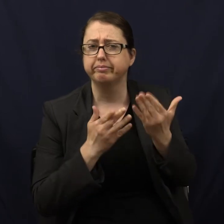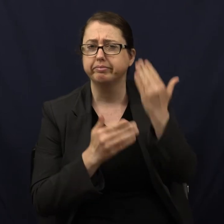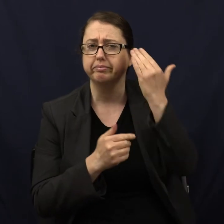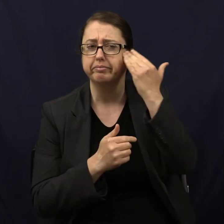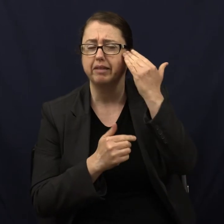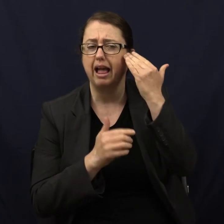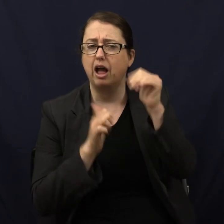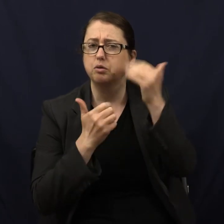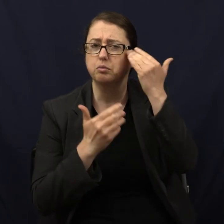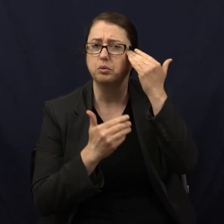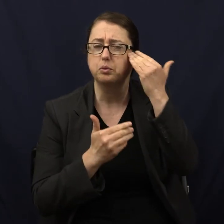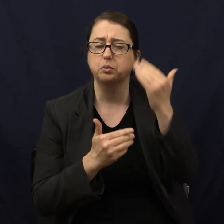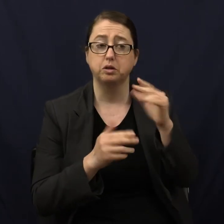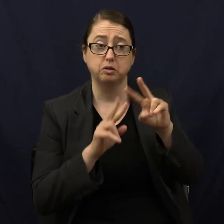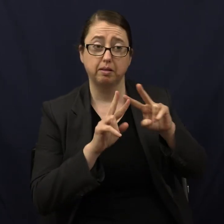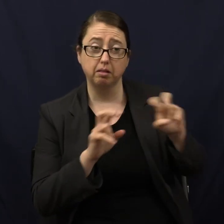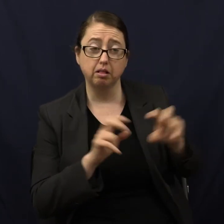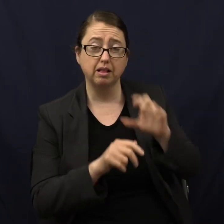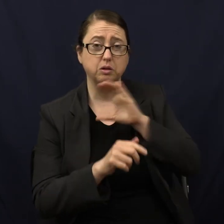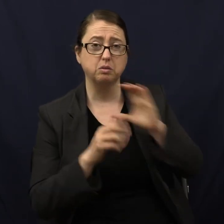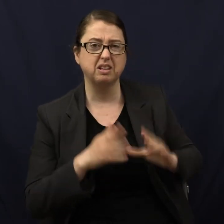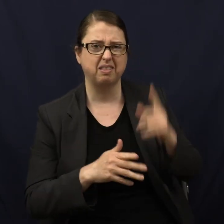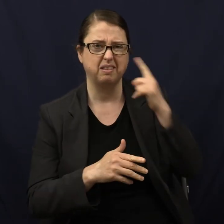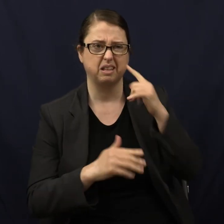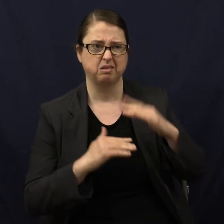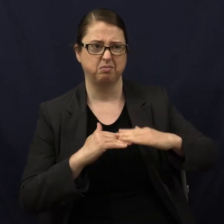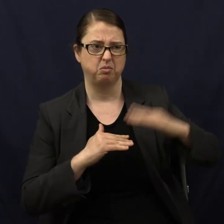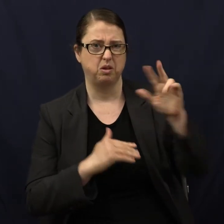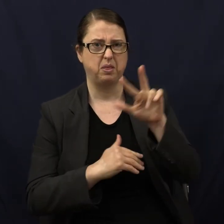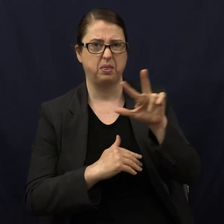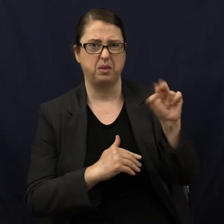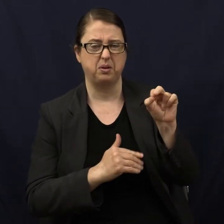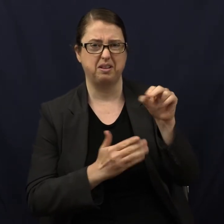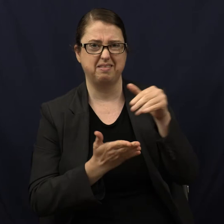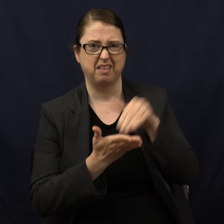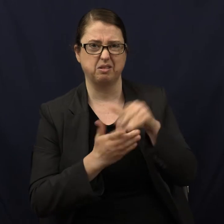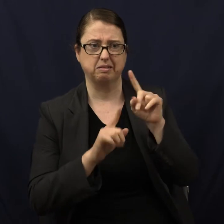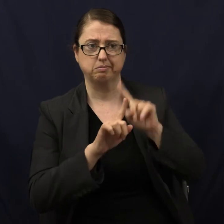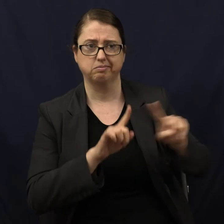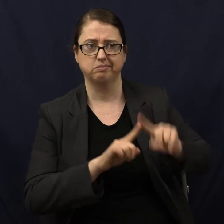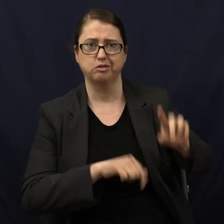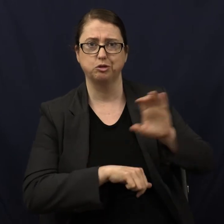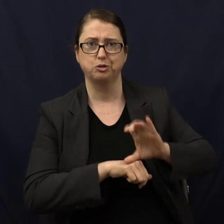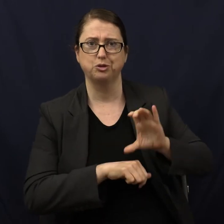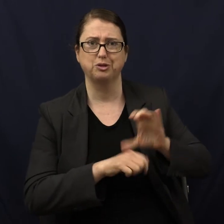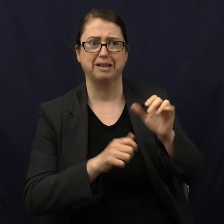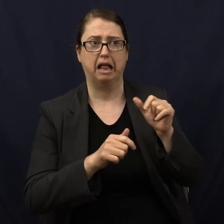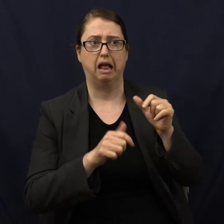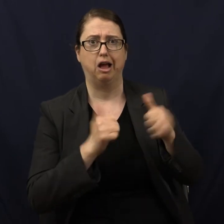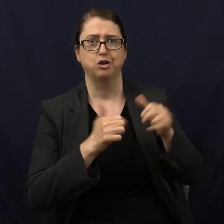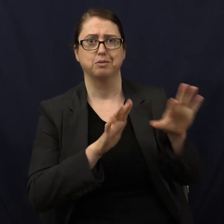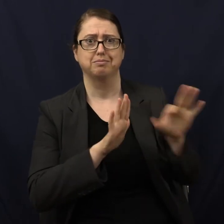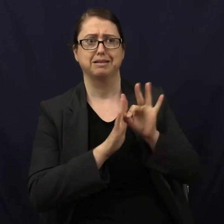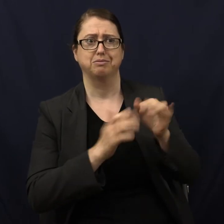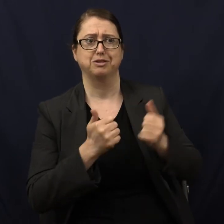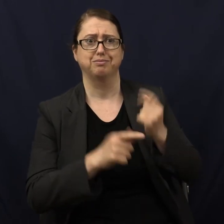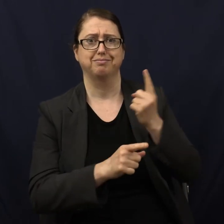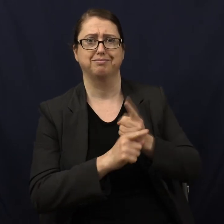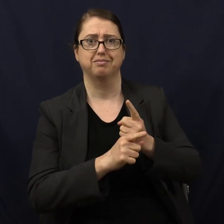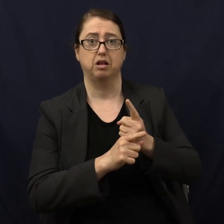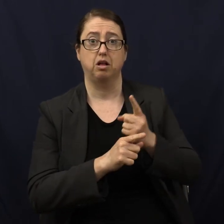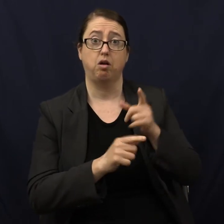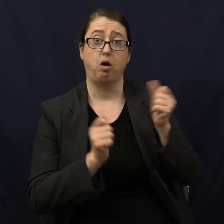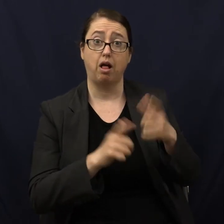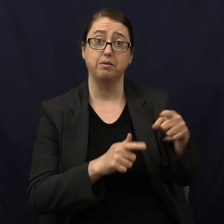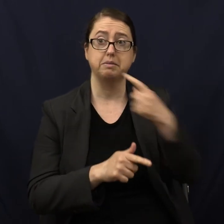I mean, if you look at Christianity, it's like more than 30,000 denominations. How would you know even to choose which one, right? How do you know which is right? Because